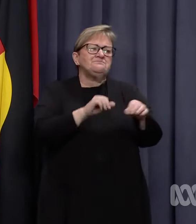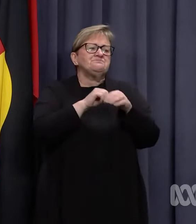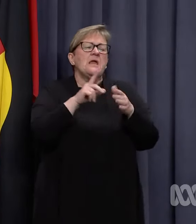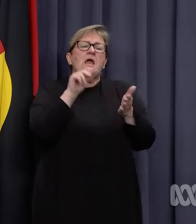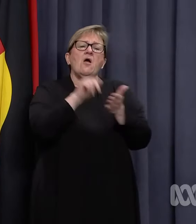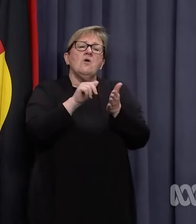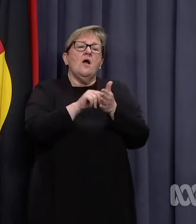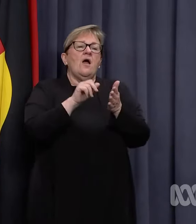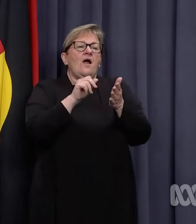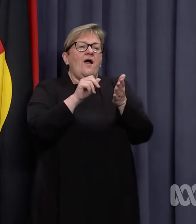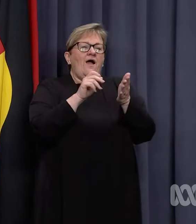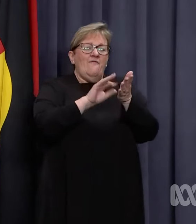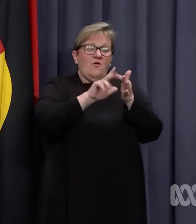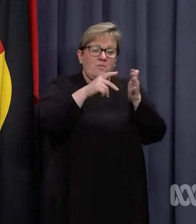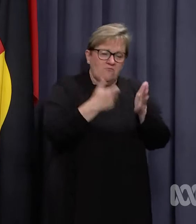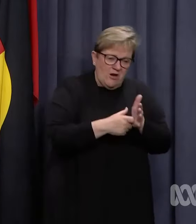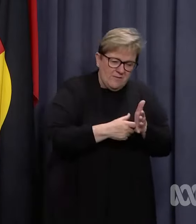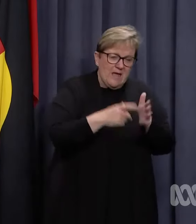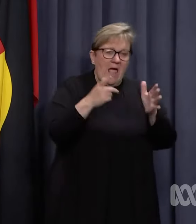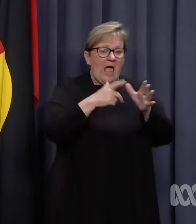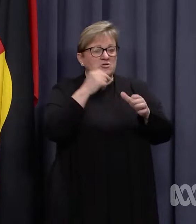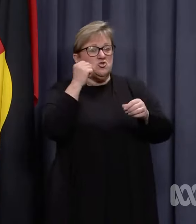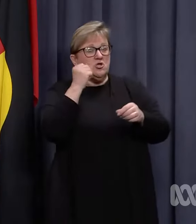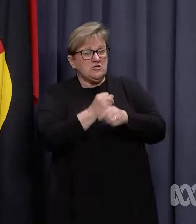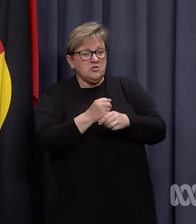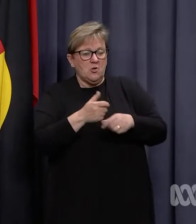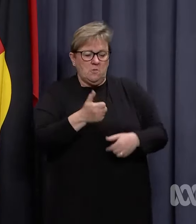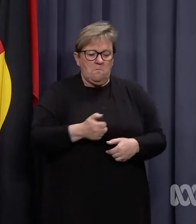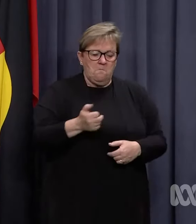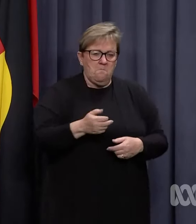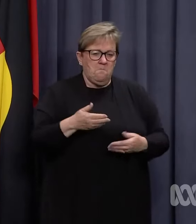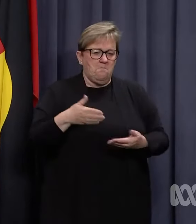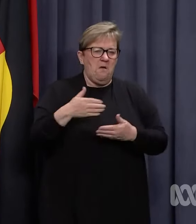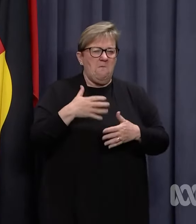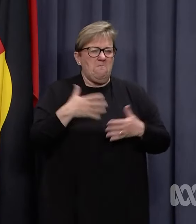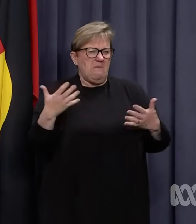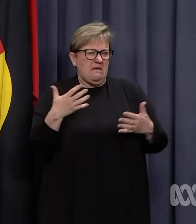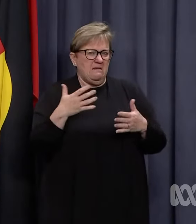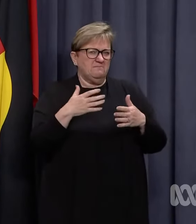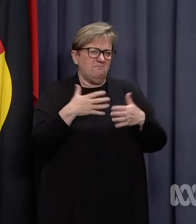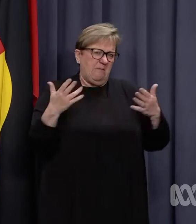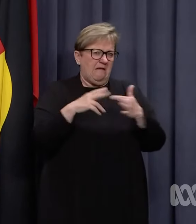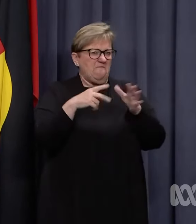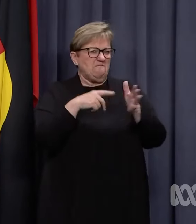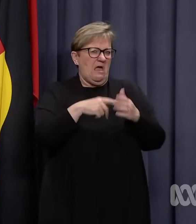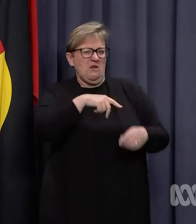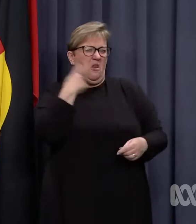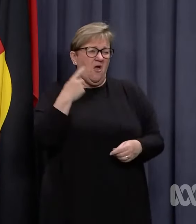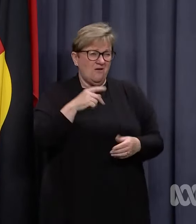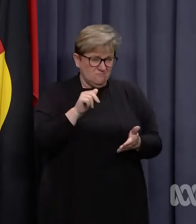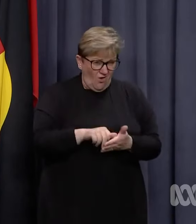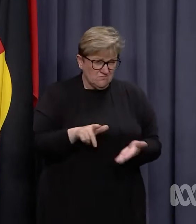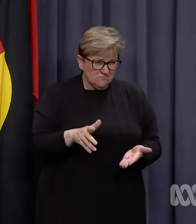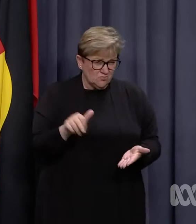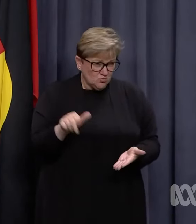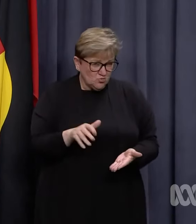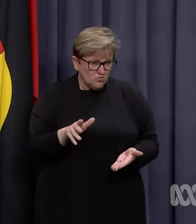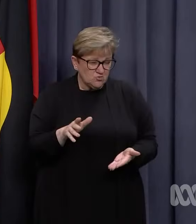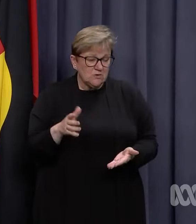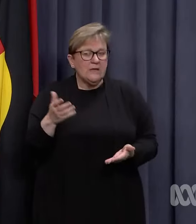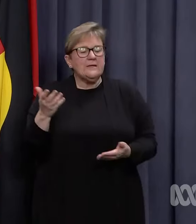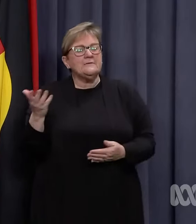the Premier and the Attorney General to be text messaging one another about someone as a big, fat liar? Look, I know that there is,